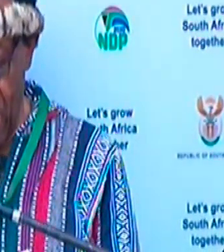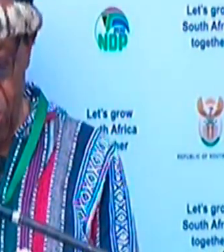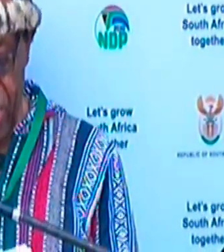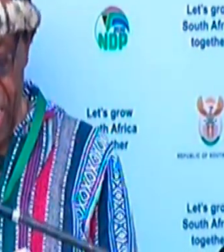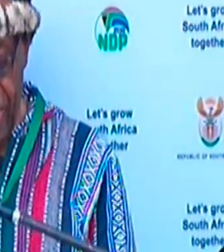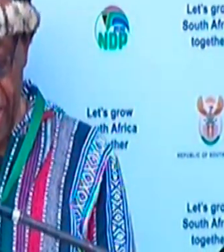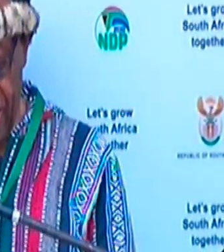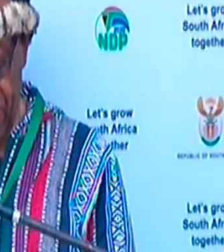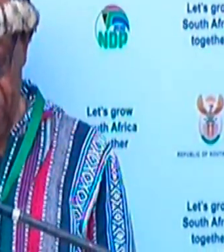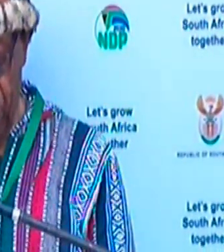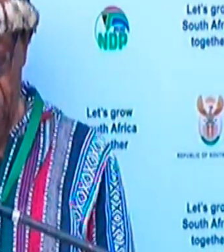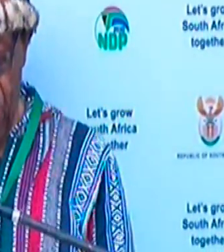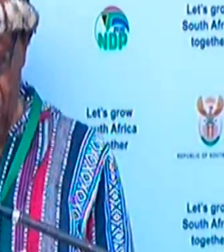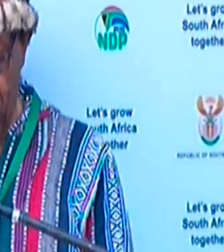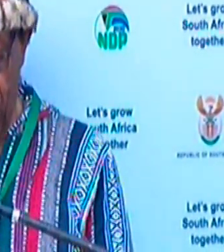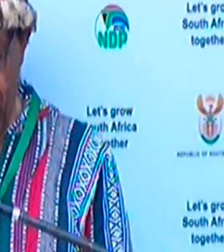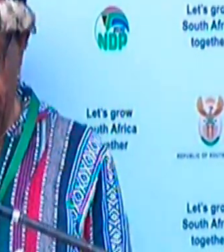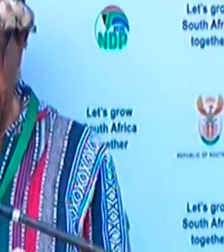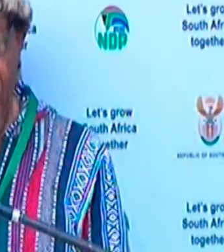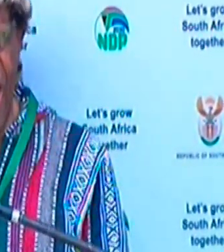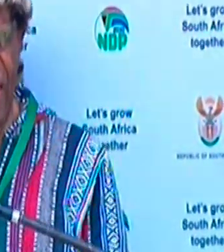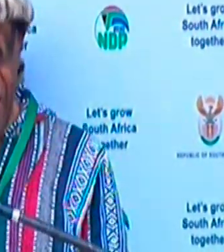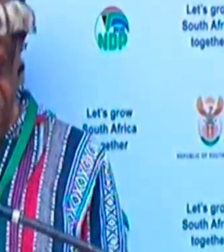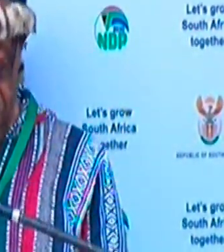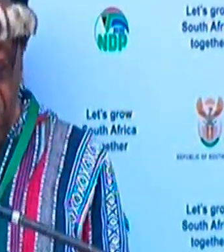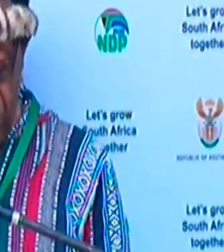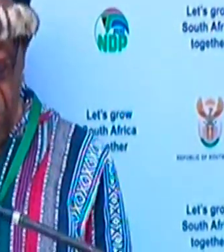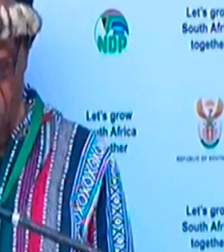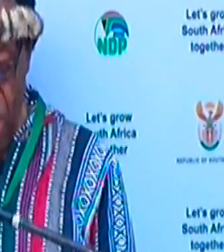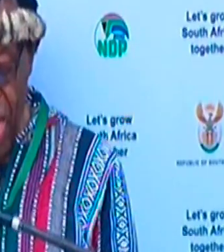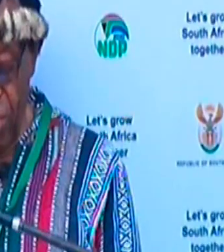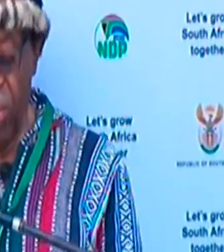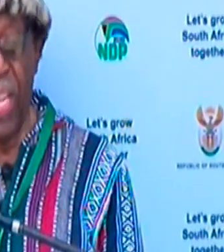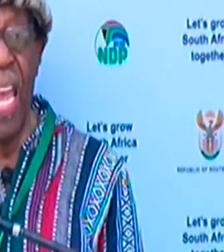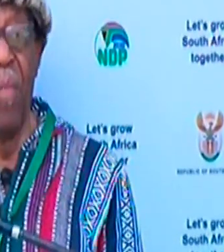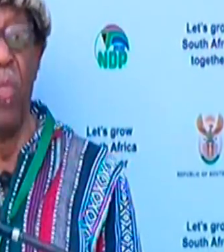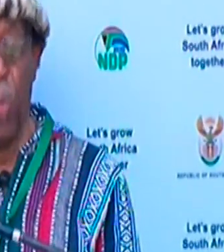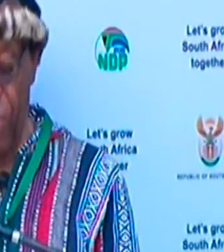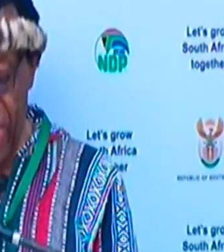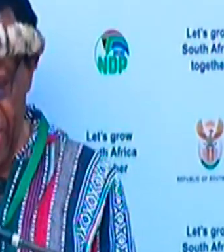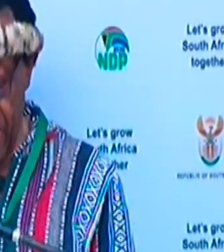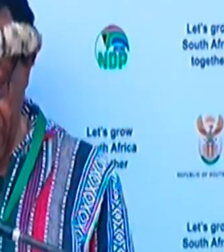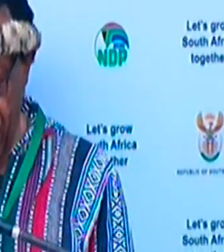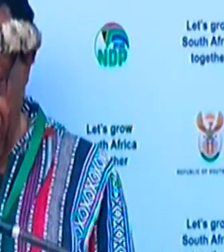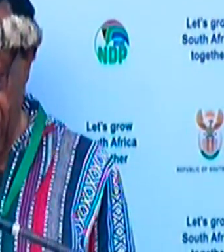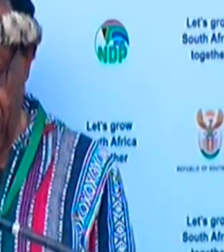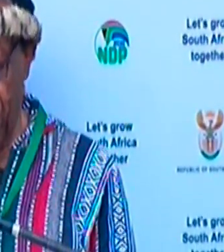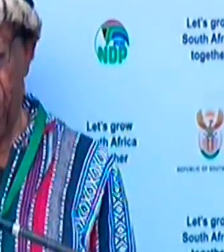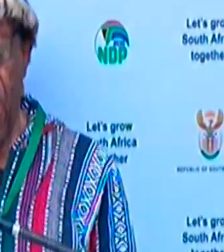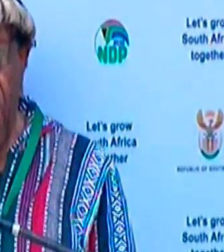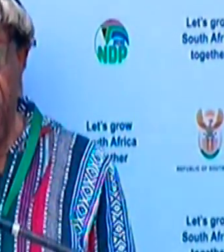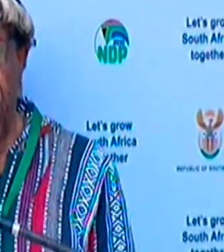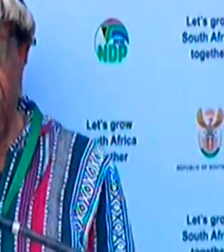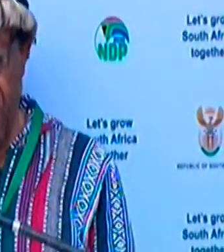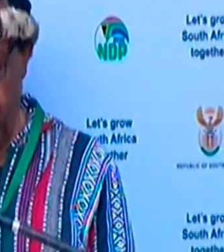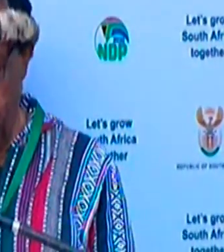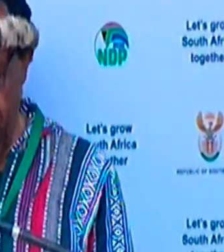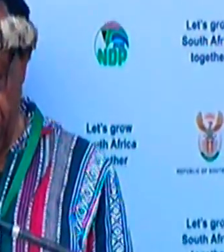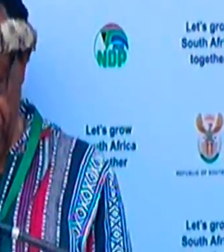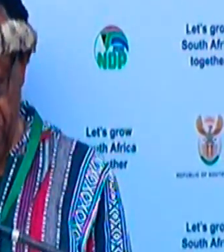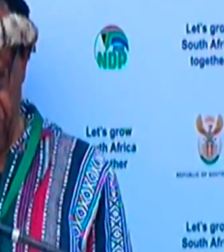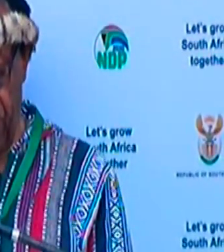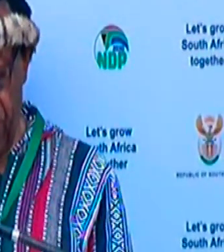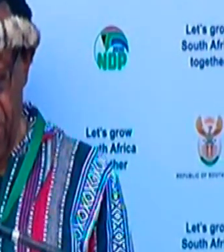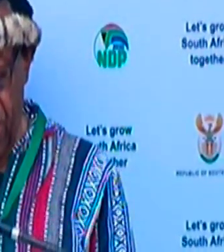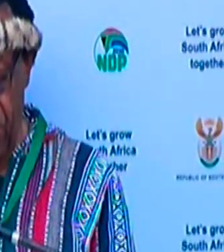one who came to be the first to